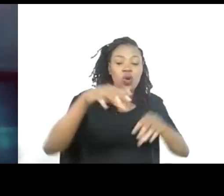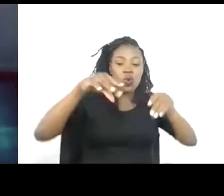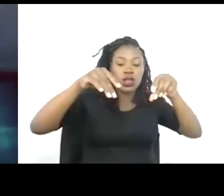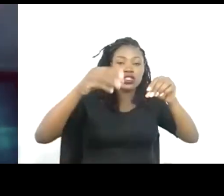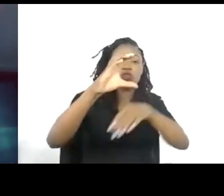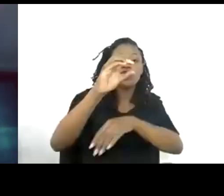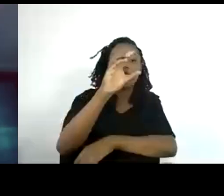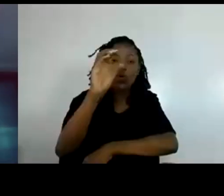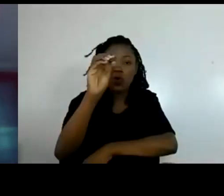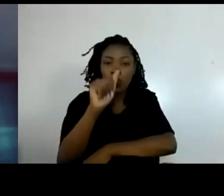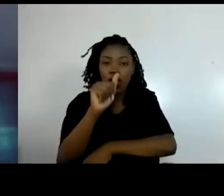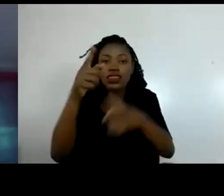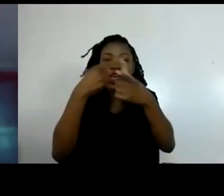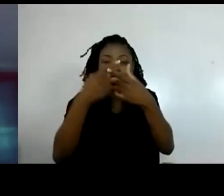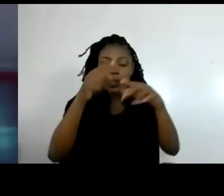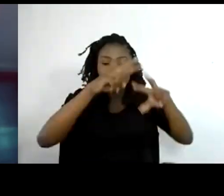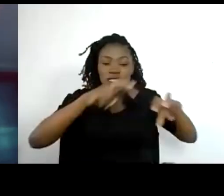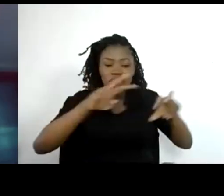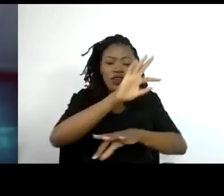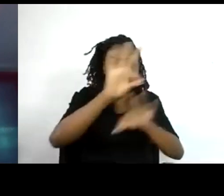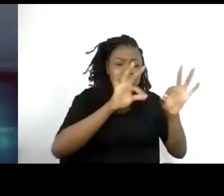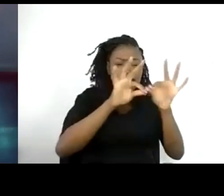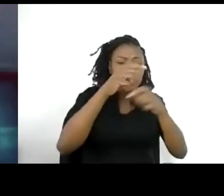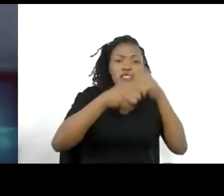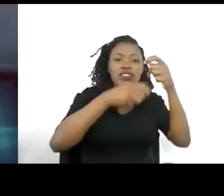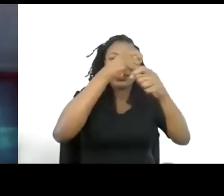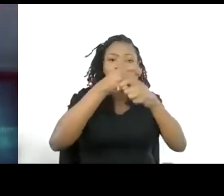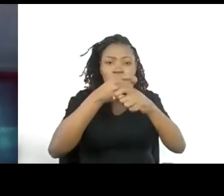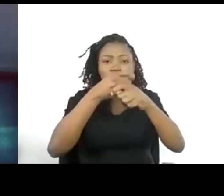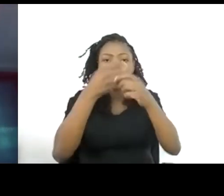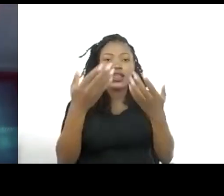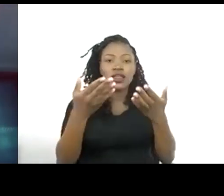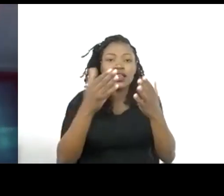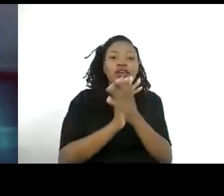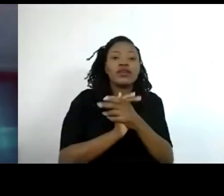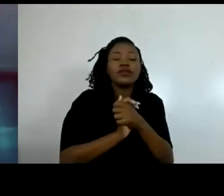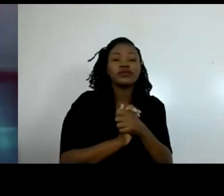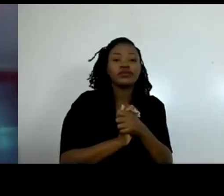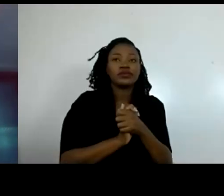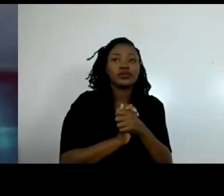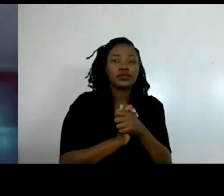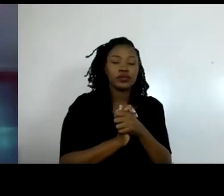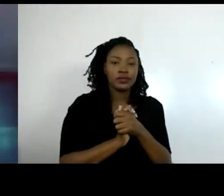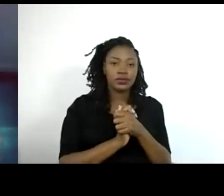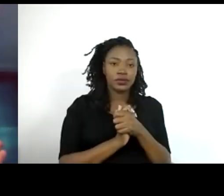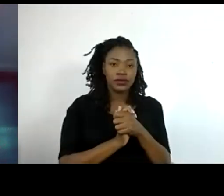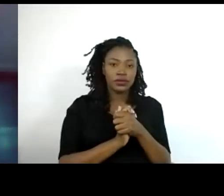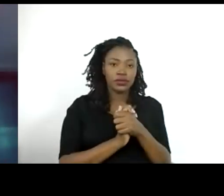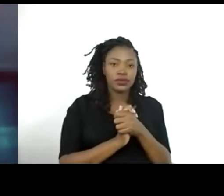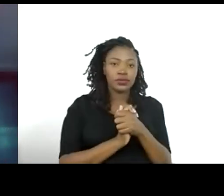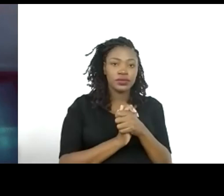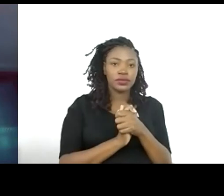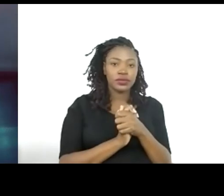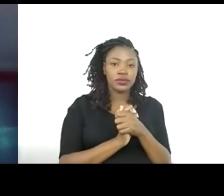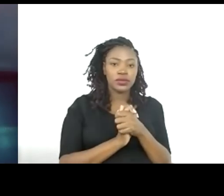profiles and taste attributes that will be important. So I think it's really important to understand that there is a very broad variety